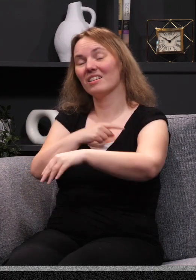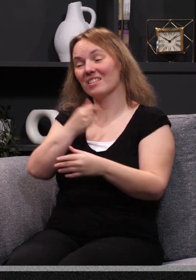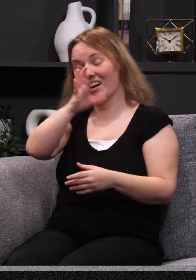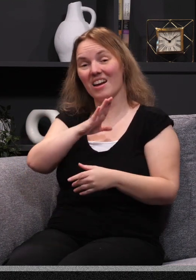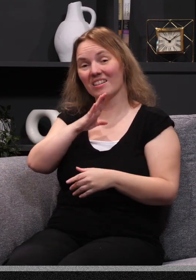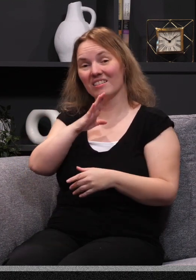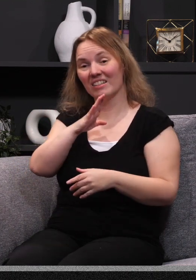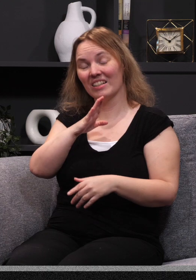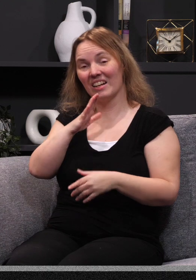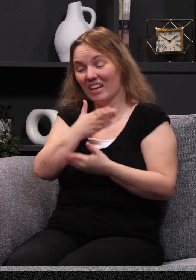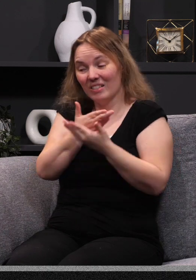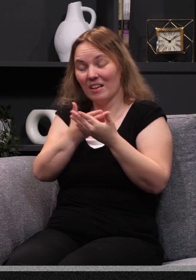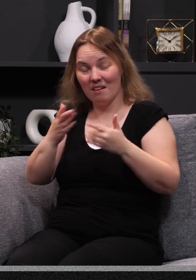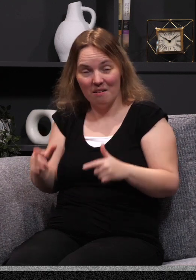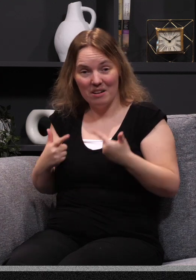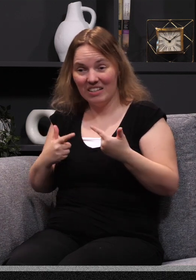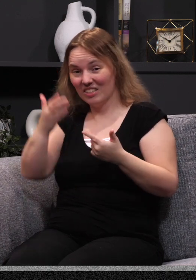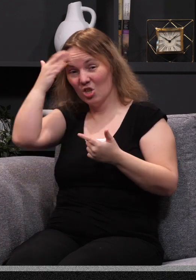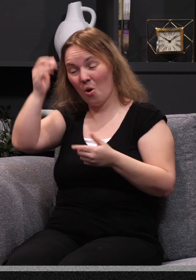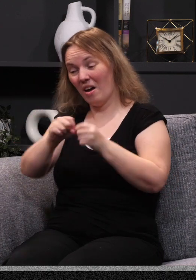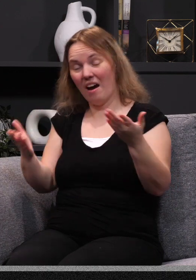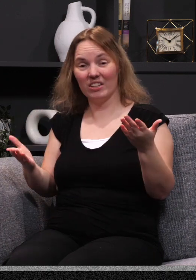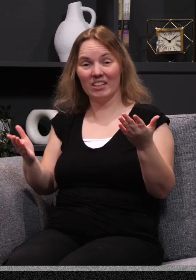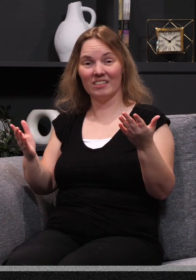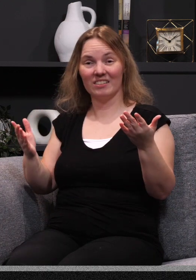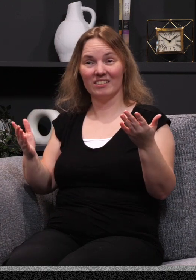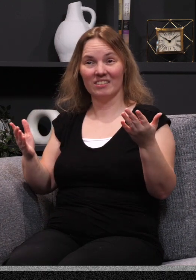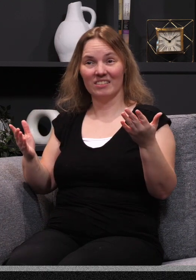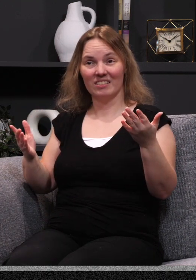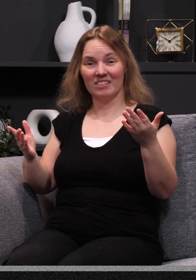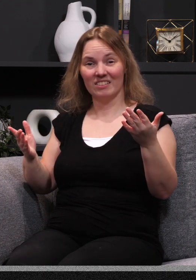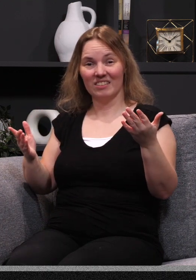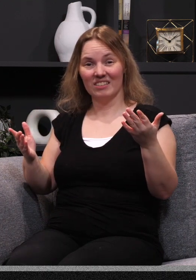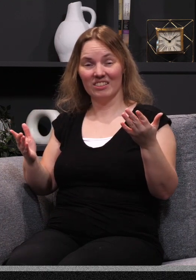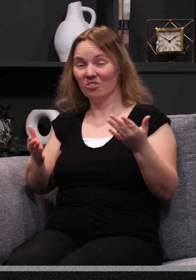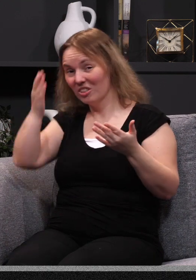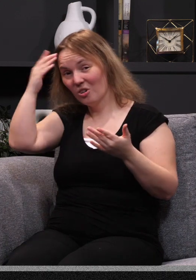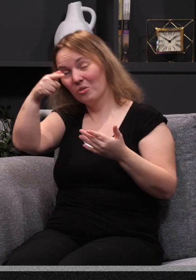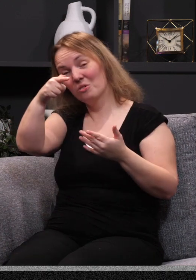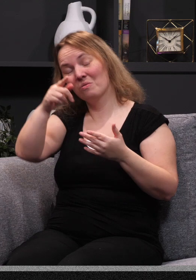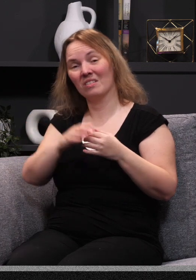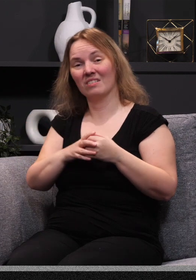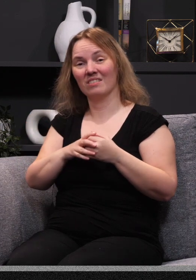has existed, he has known everything, right? Ever since God has existed, therefore, he has known you.